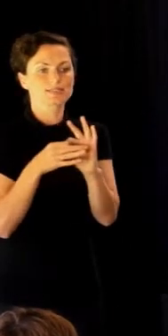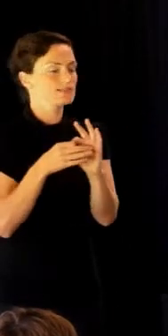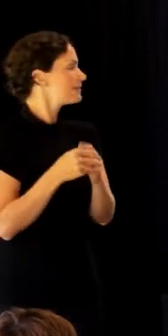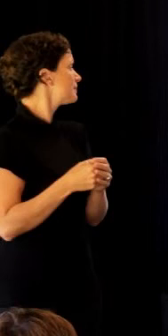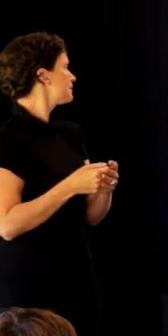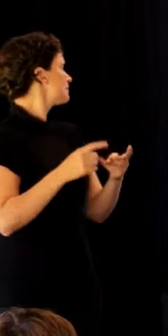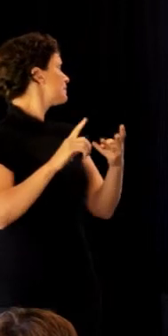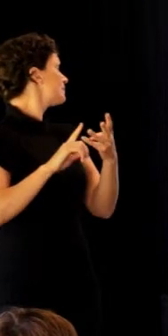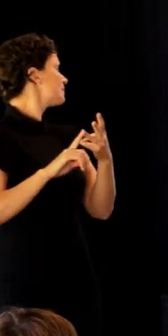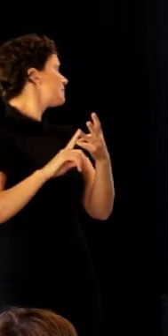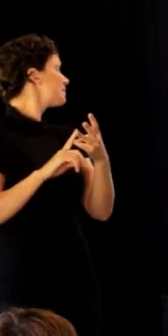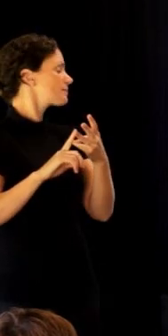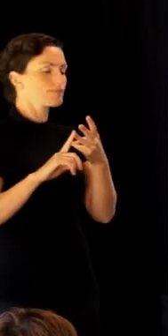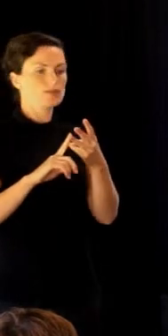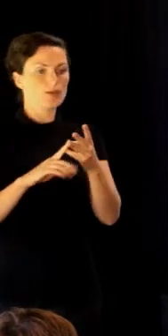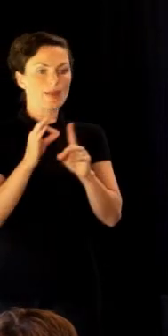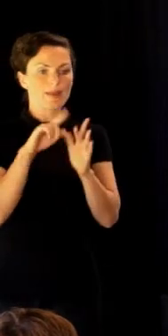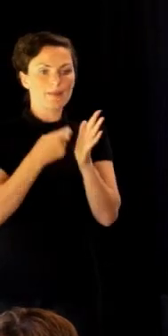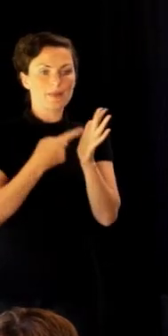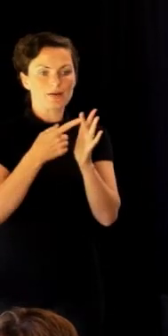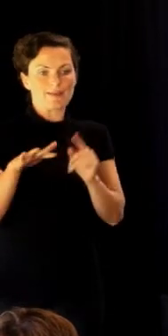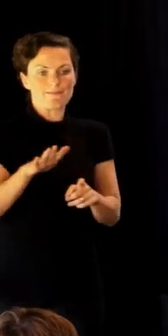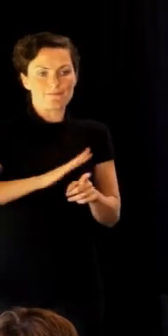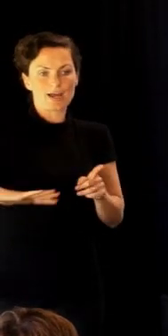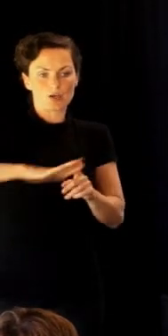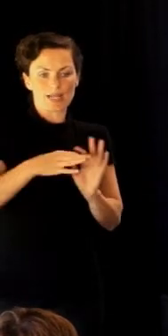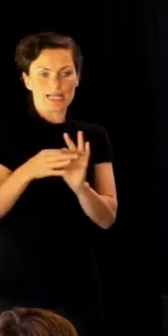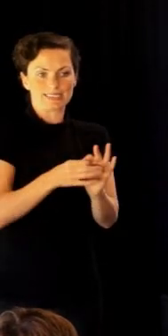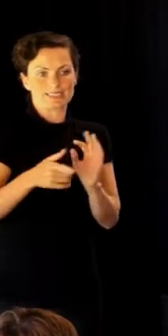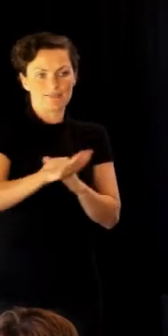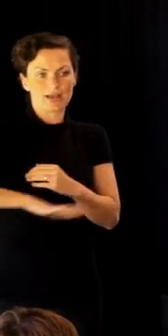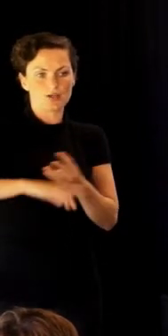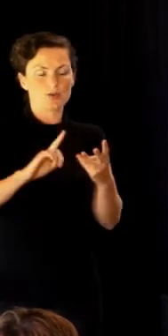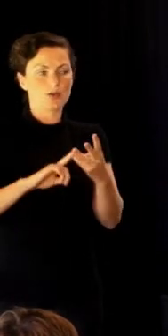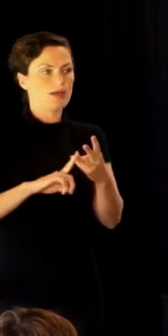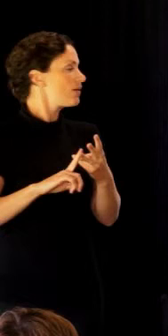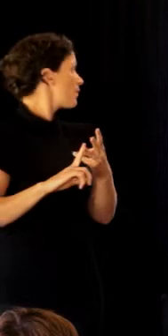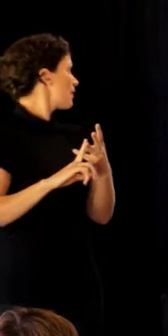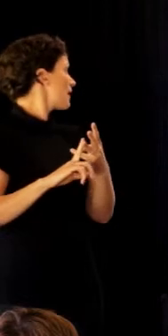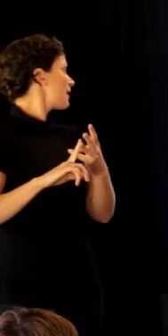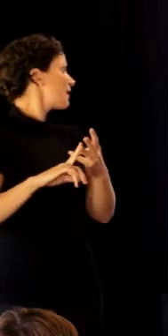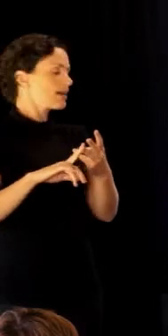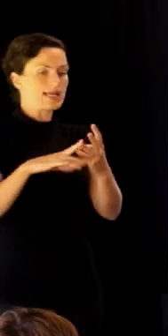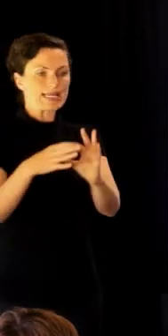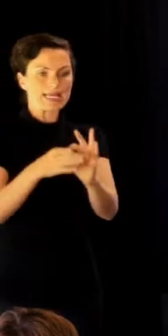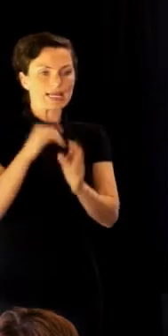Piritoto, linking us as a whānau, connecting our knowledge, uniting our love.